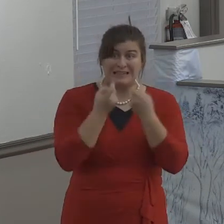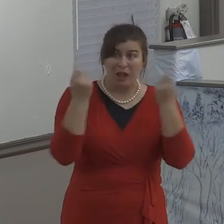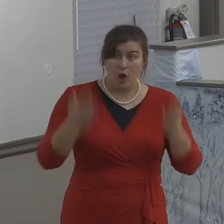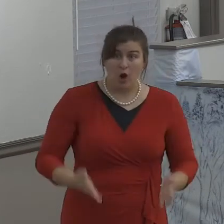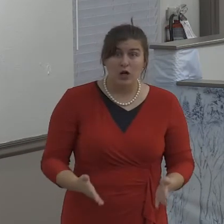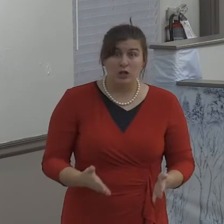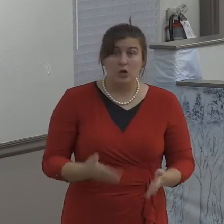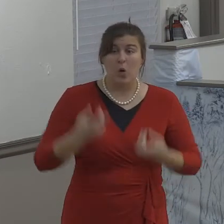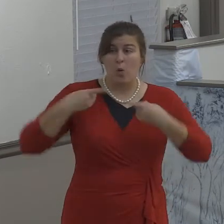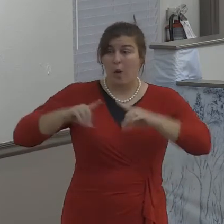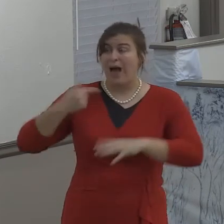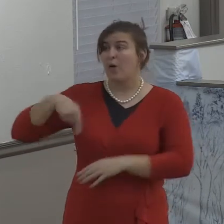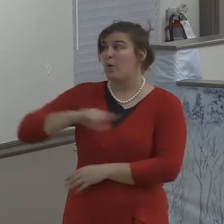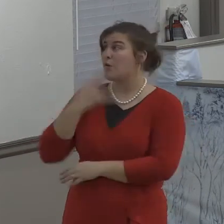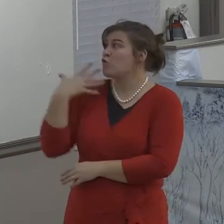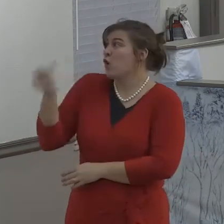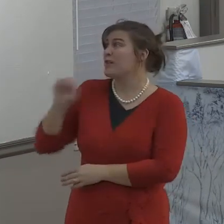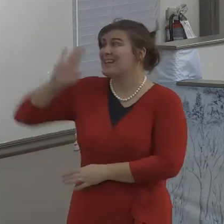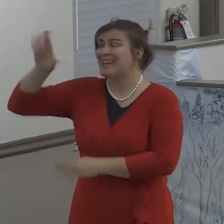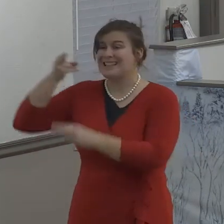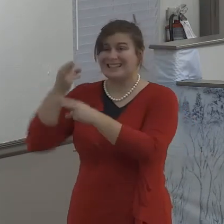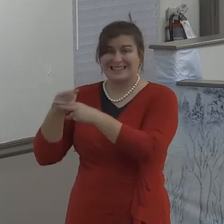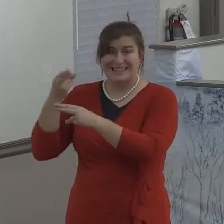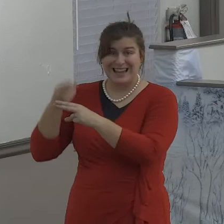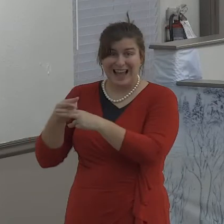He extended forgiveness to us.